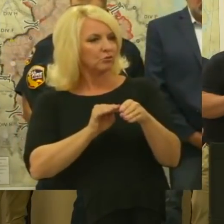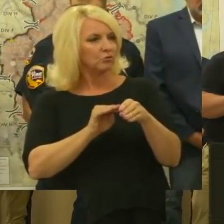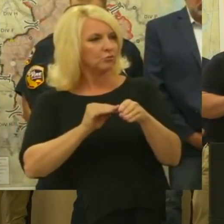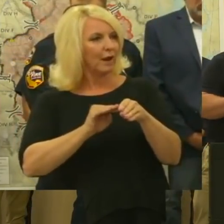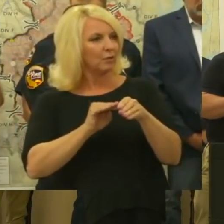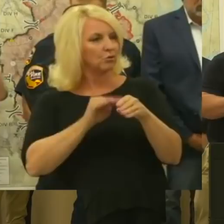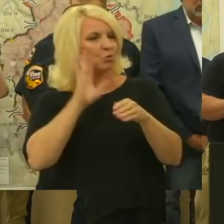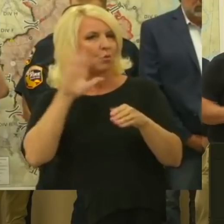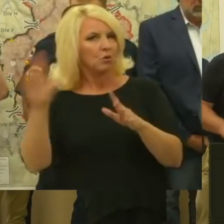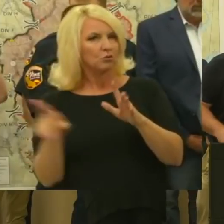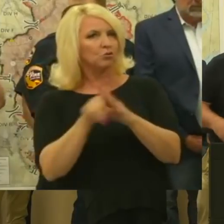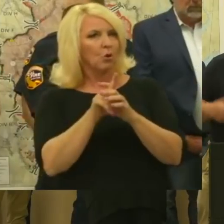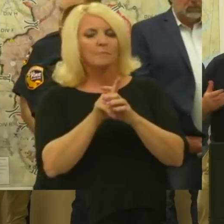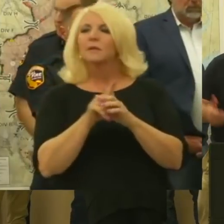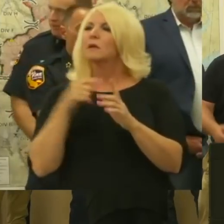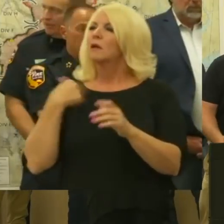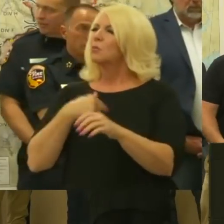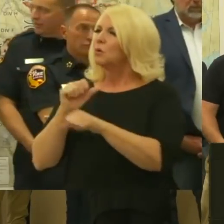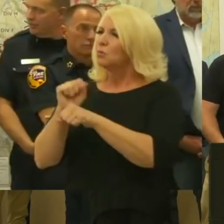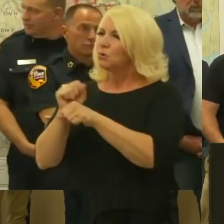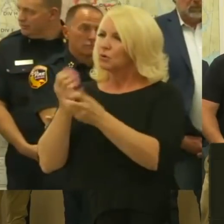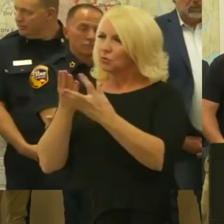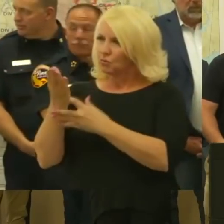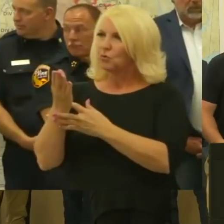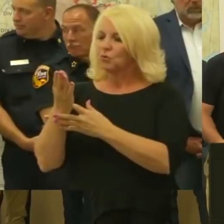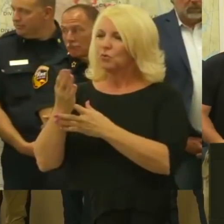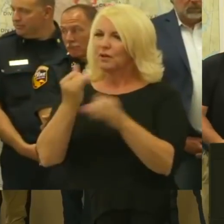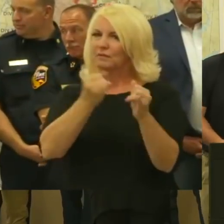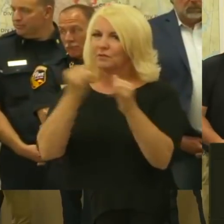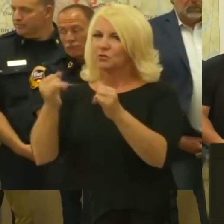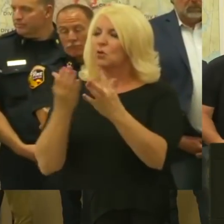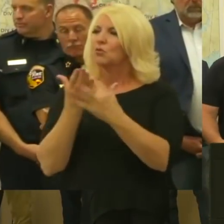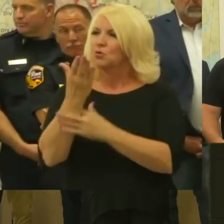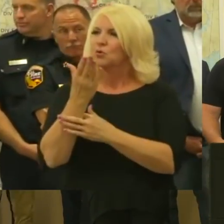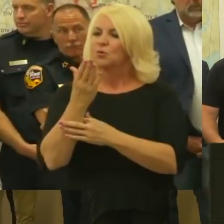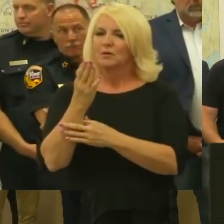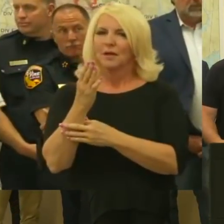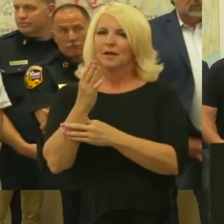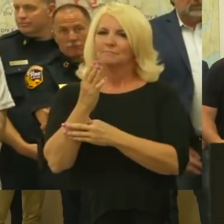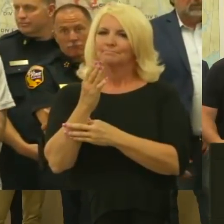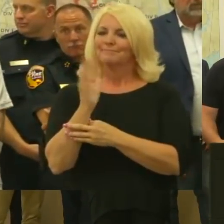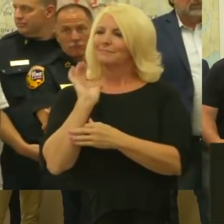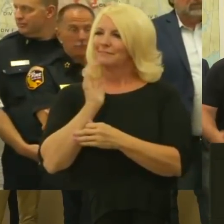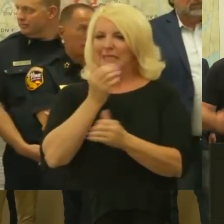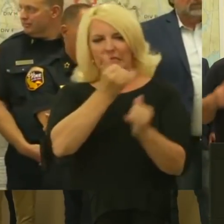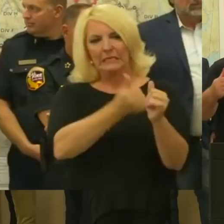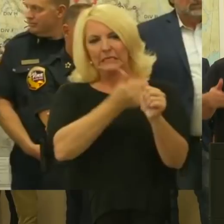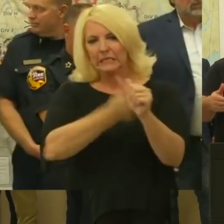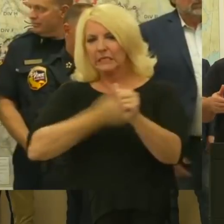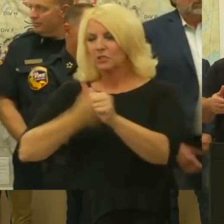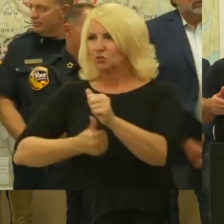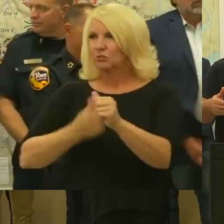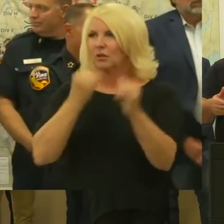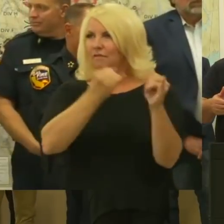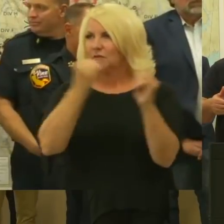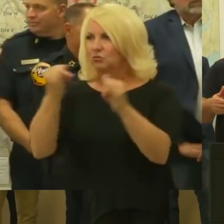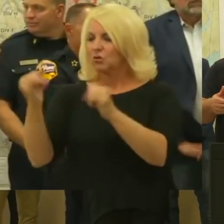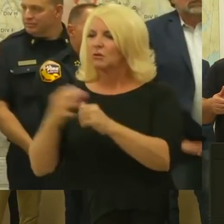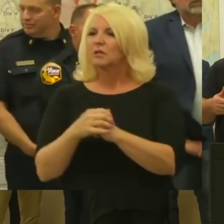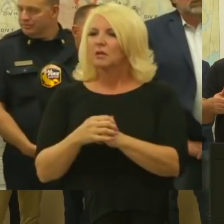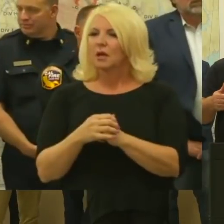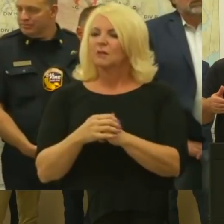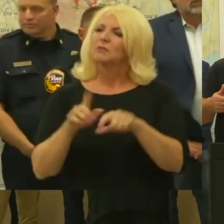with individuals through the case management. We will bring them. It's going to depend on whether their existing lot